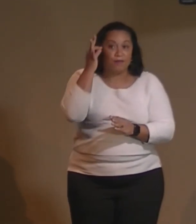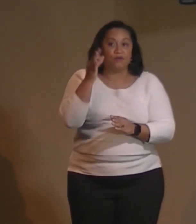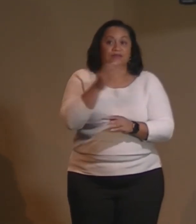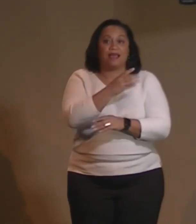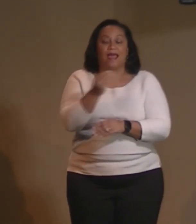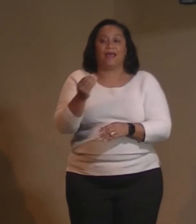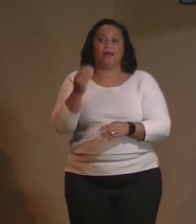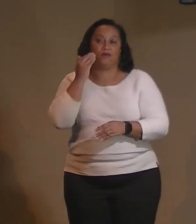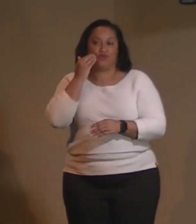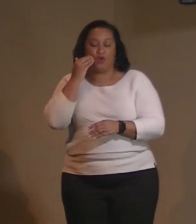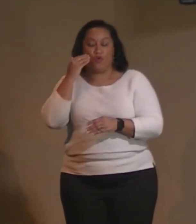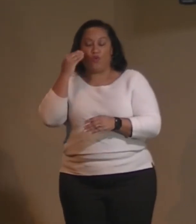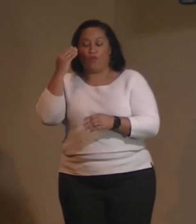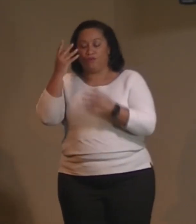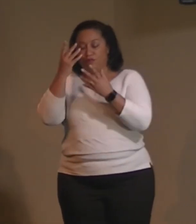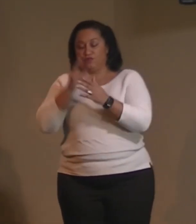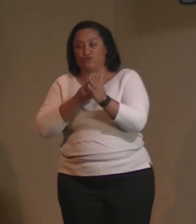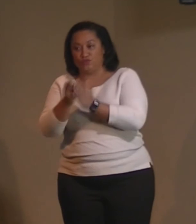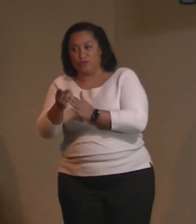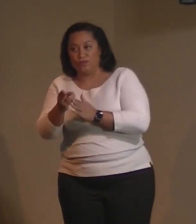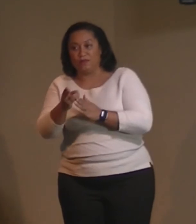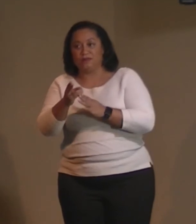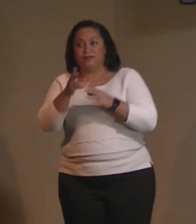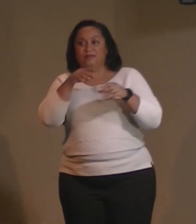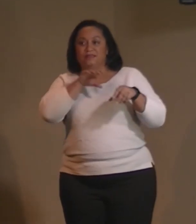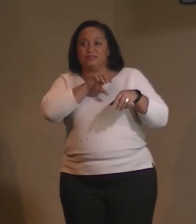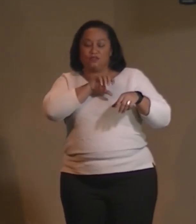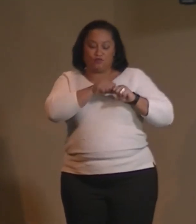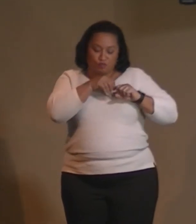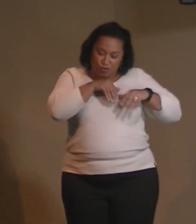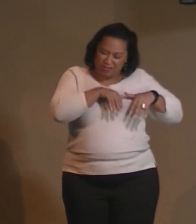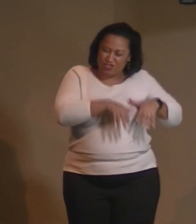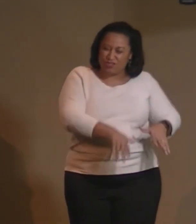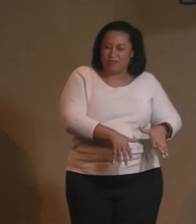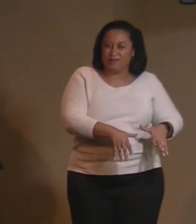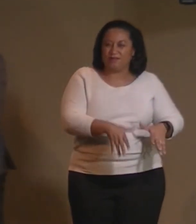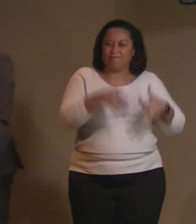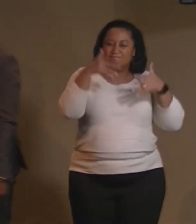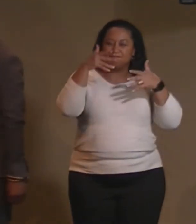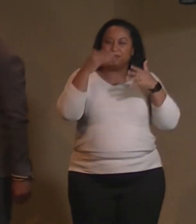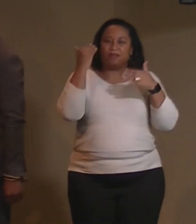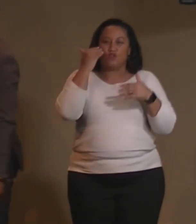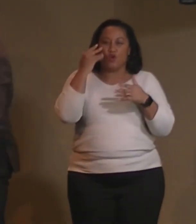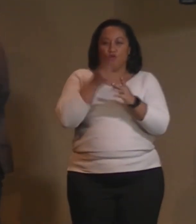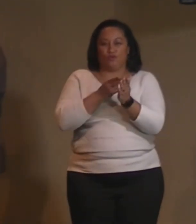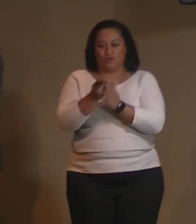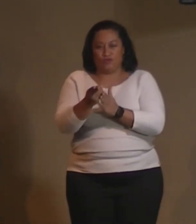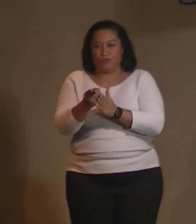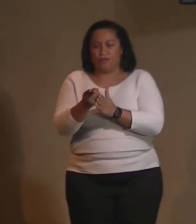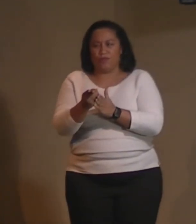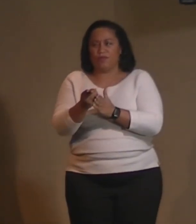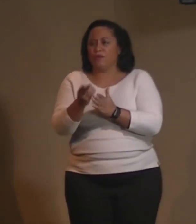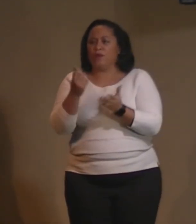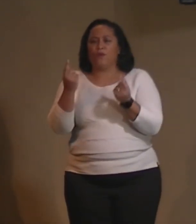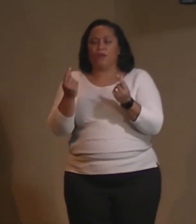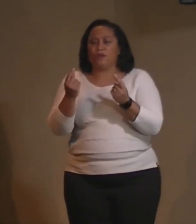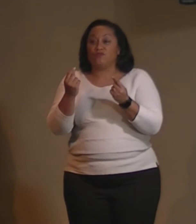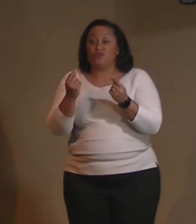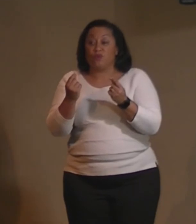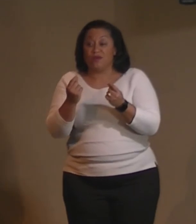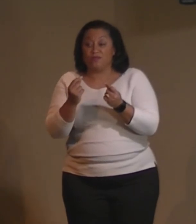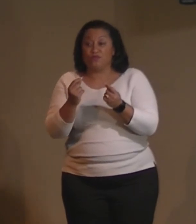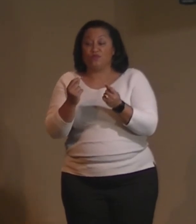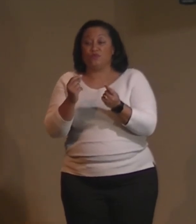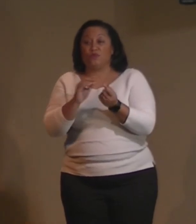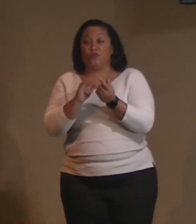Depression and know the truth. what are we doing to bring ourselves back to basics? What systems